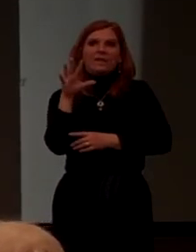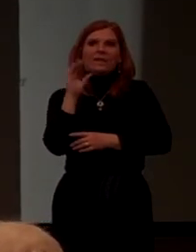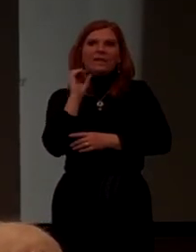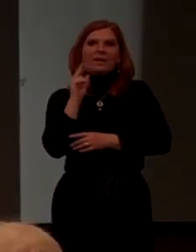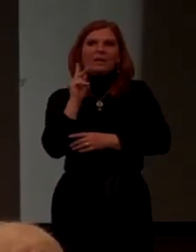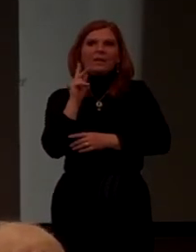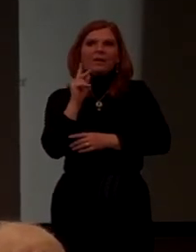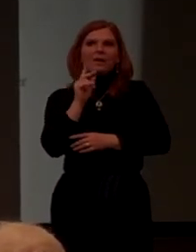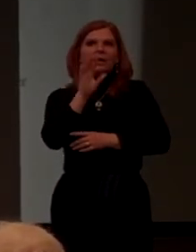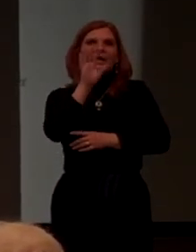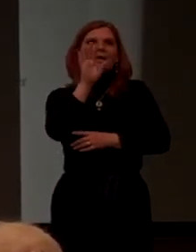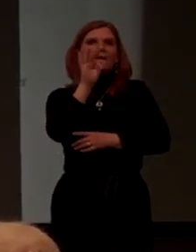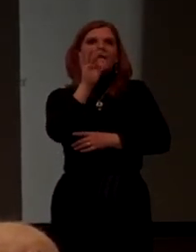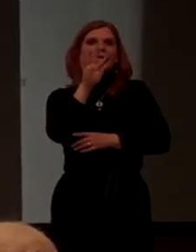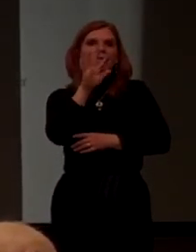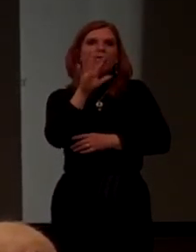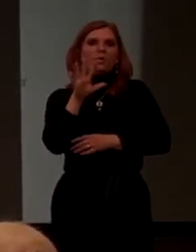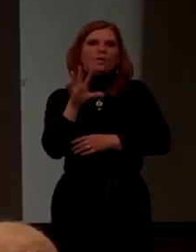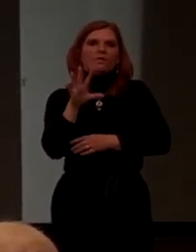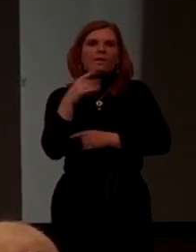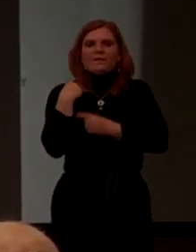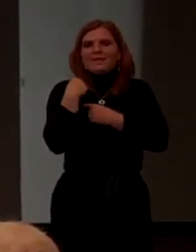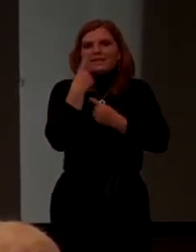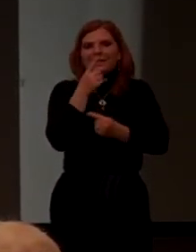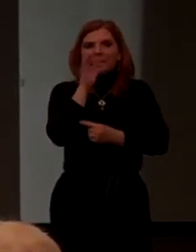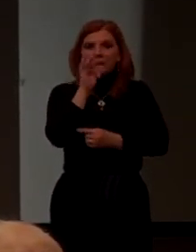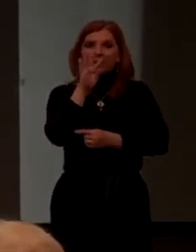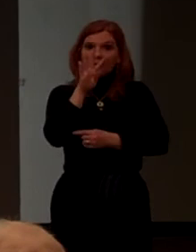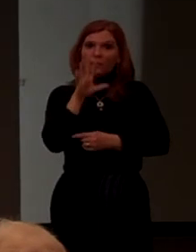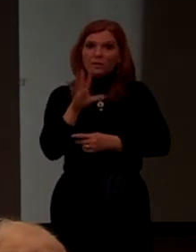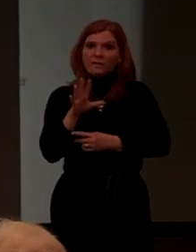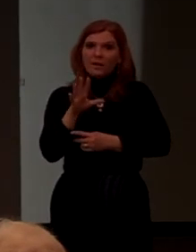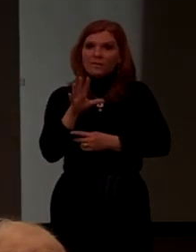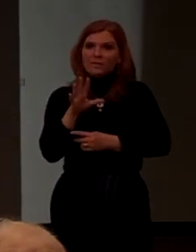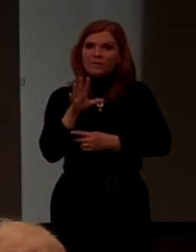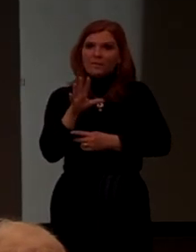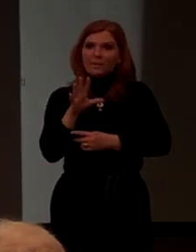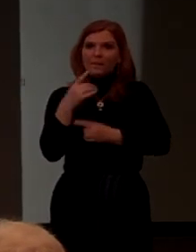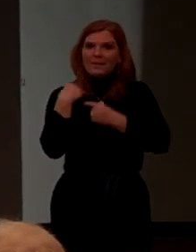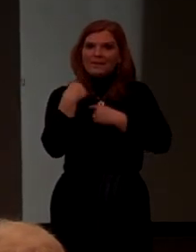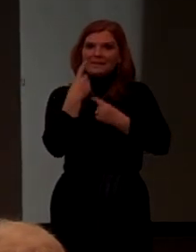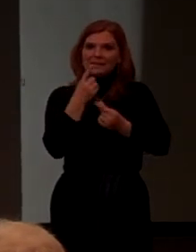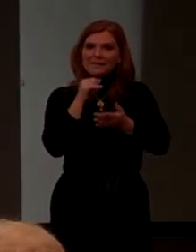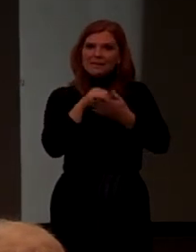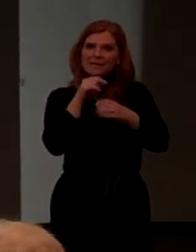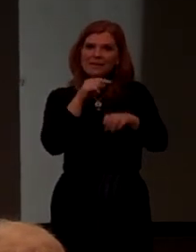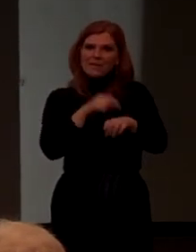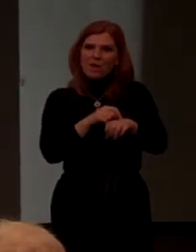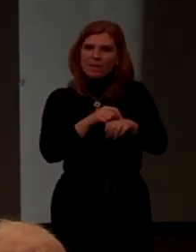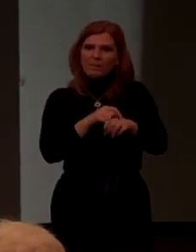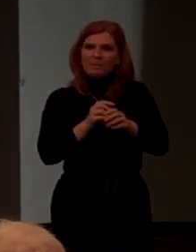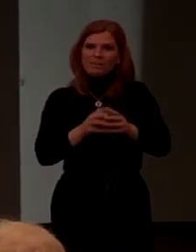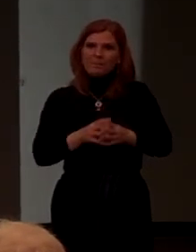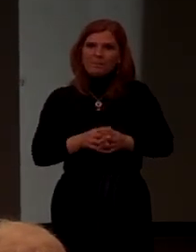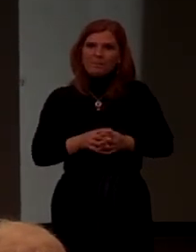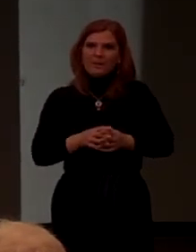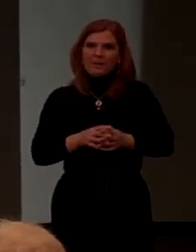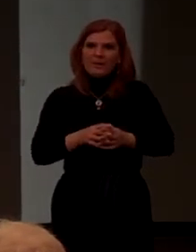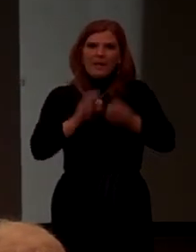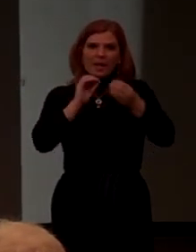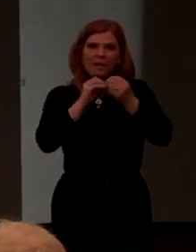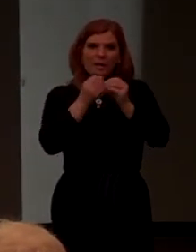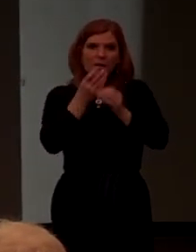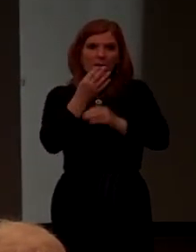1945. Since then. Since then. Okay. The